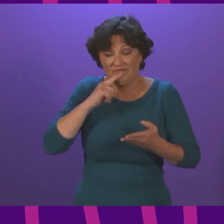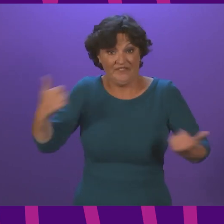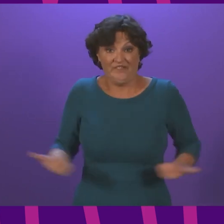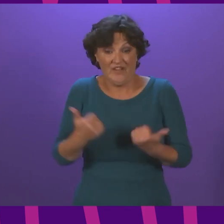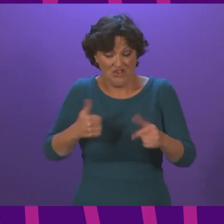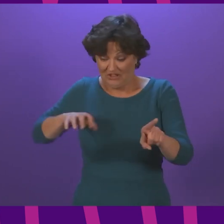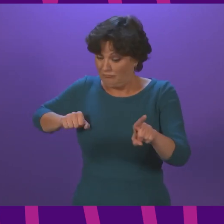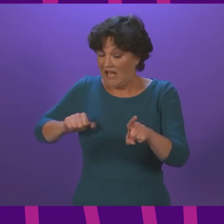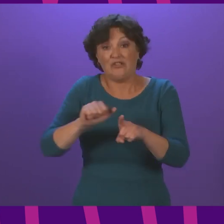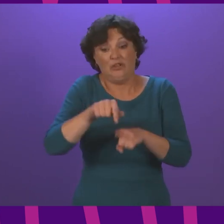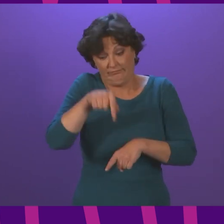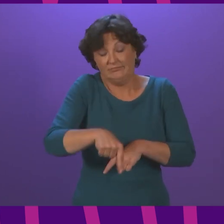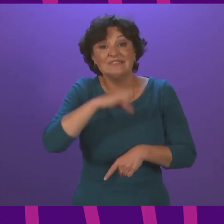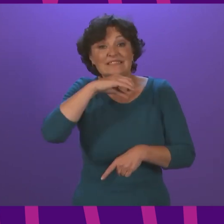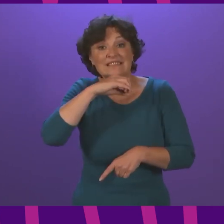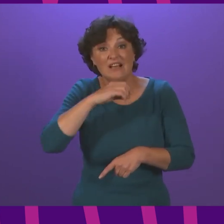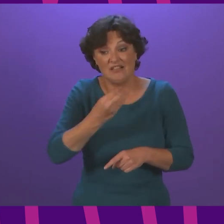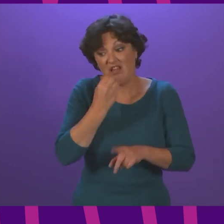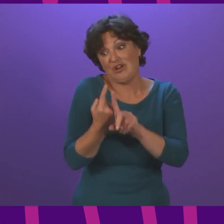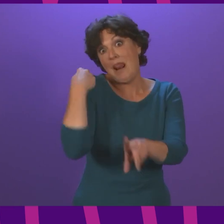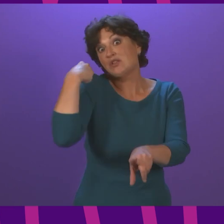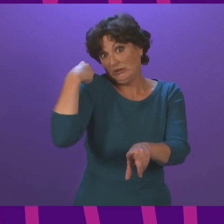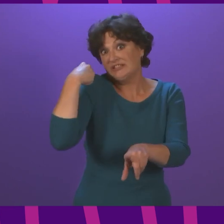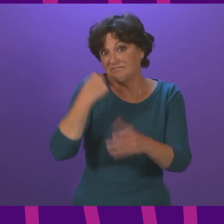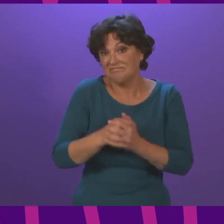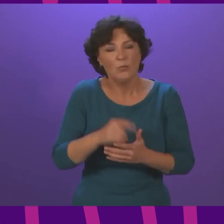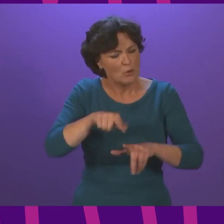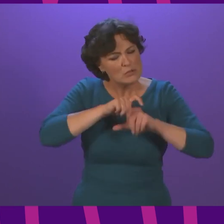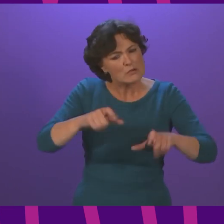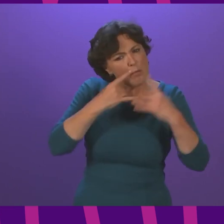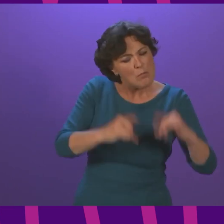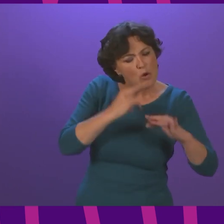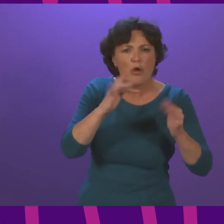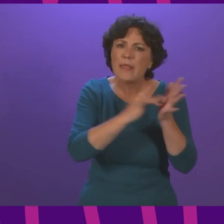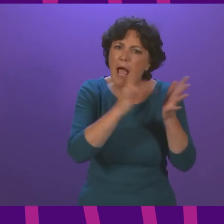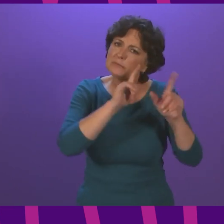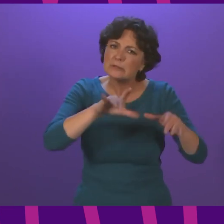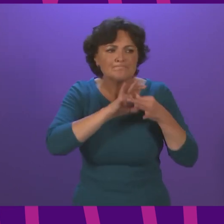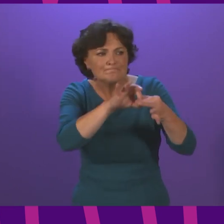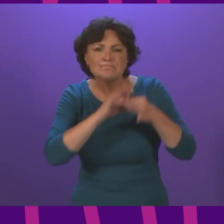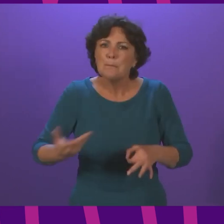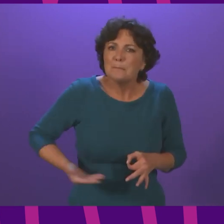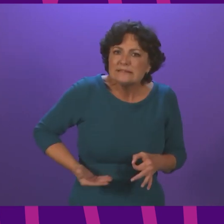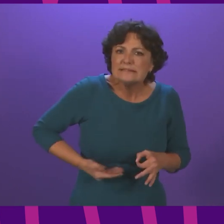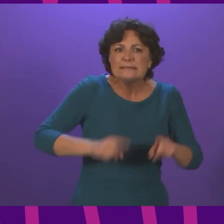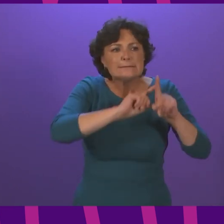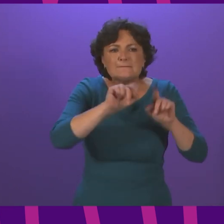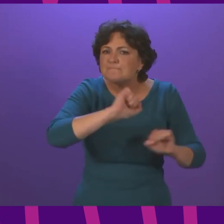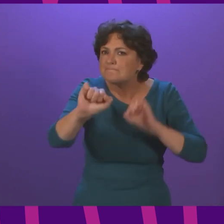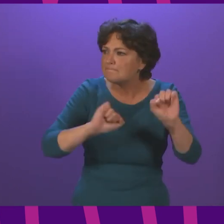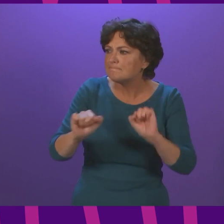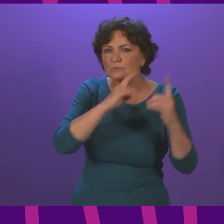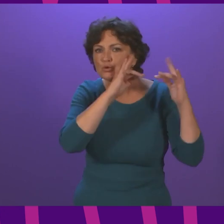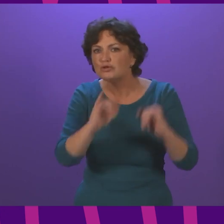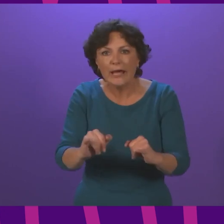We will, of course, continue to monitor the performance of the app, and we will continue to engage with businesses and sectors subject to the requirement for